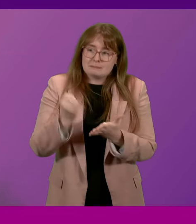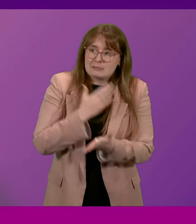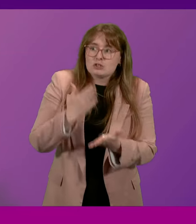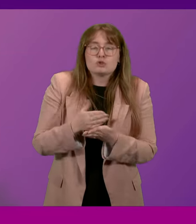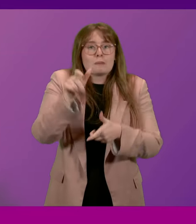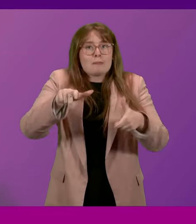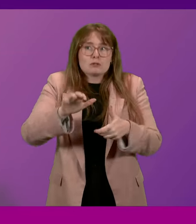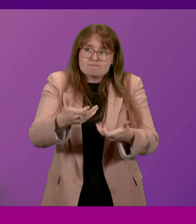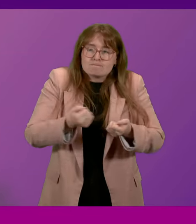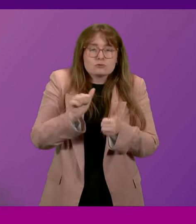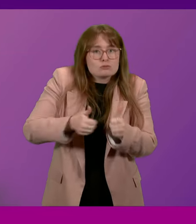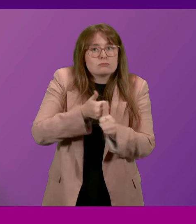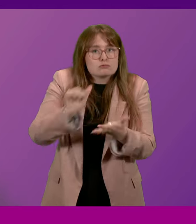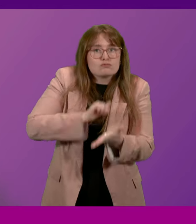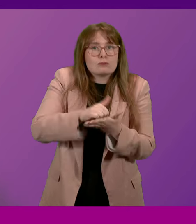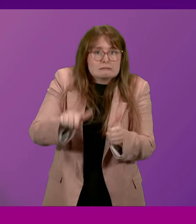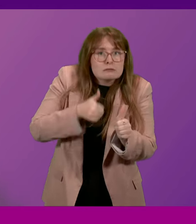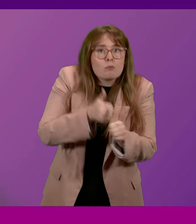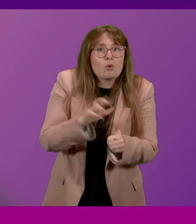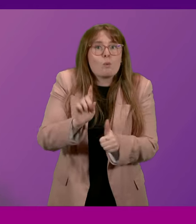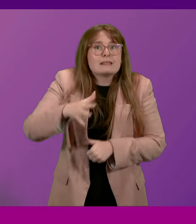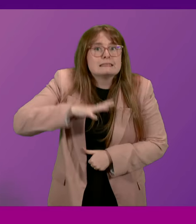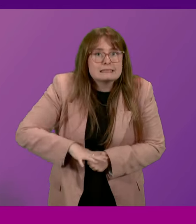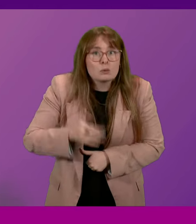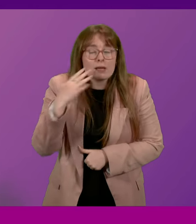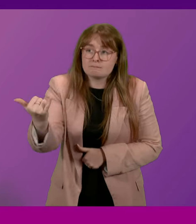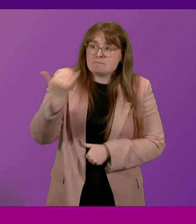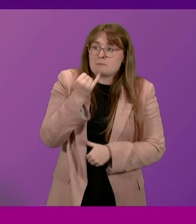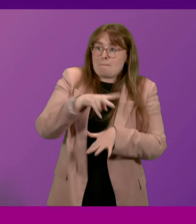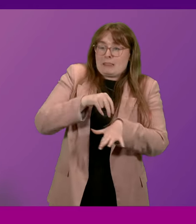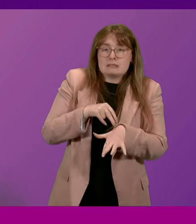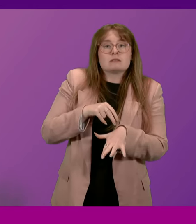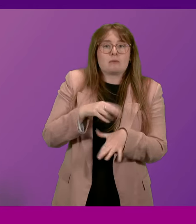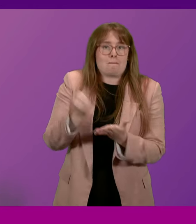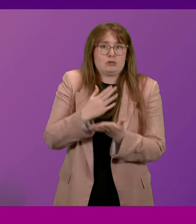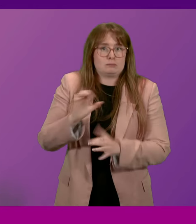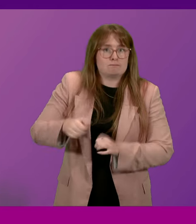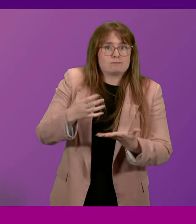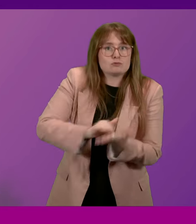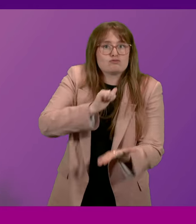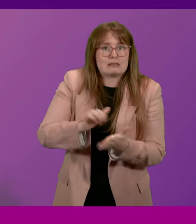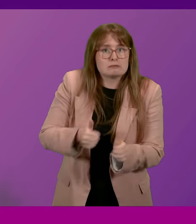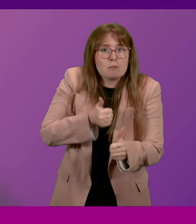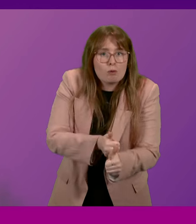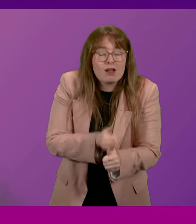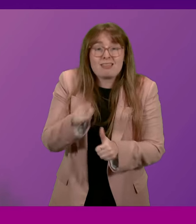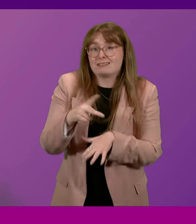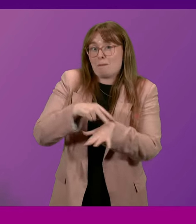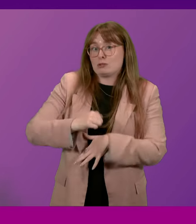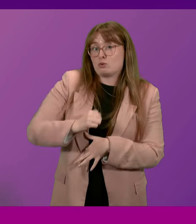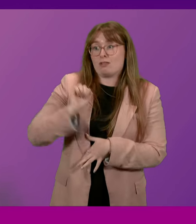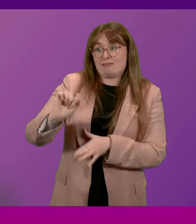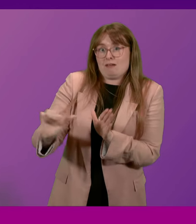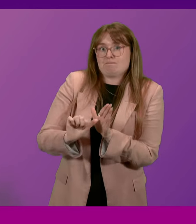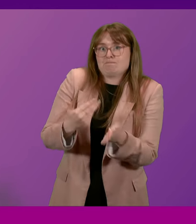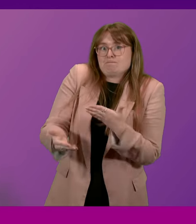support and safeguarding they need in a timely fashion when they are in contact with control rooms. This is primarily an operational matter for Police Scotland